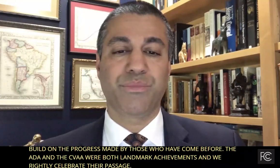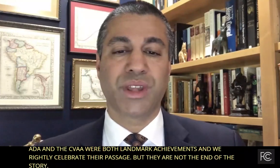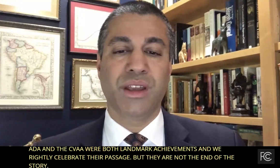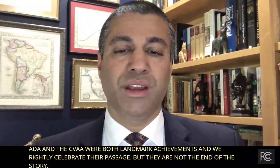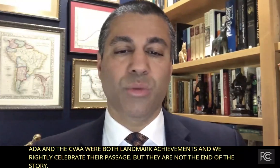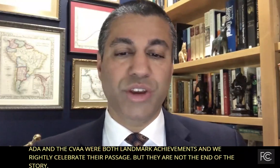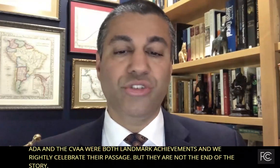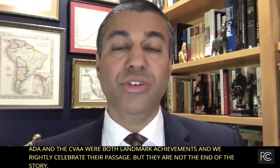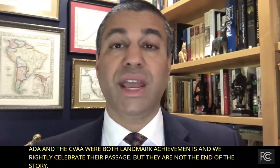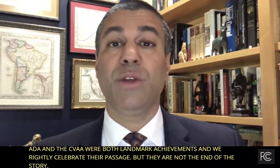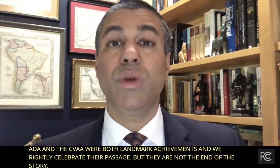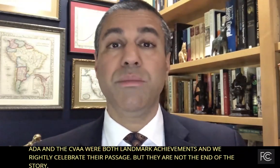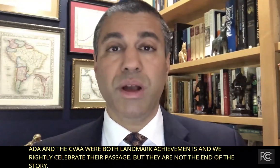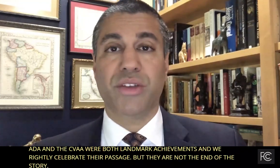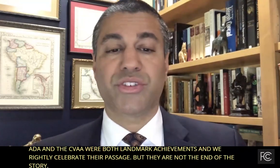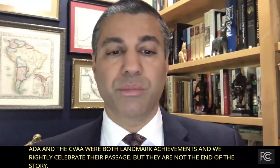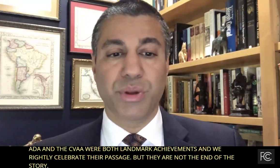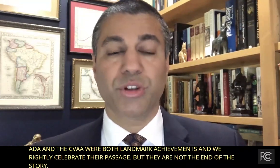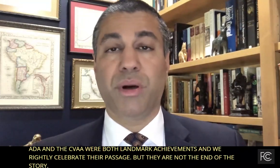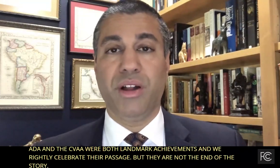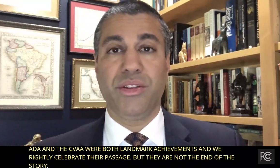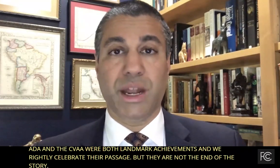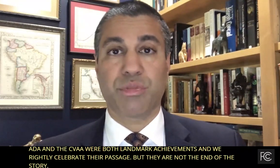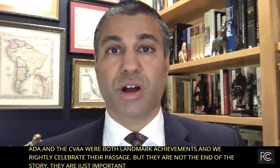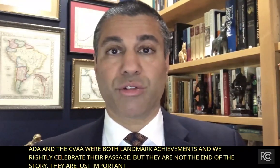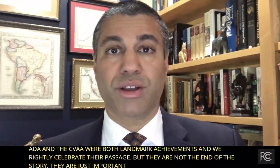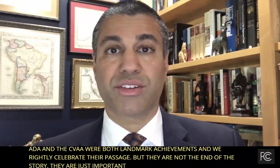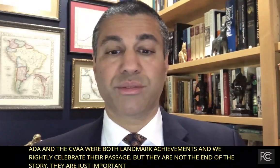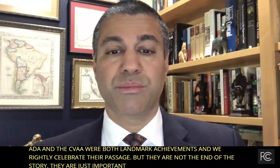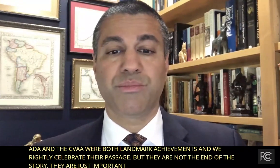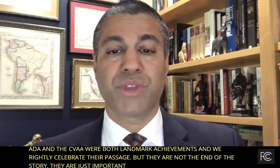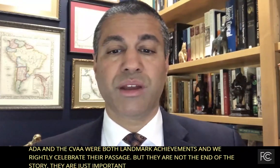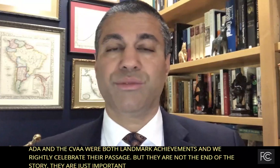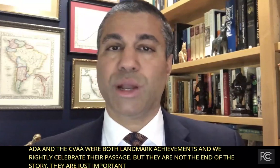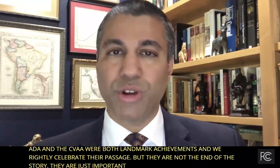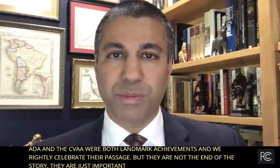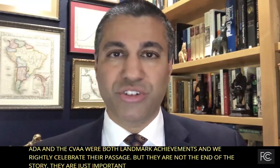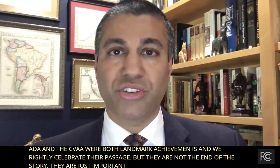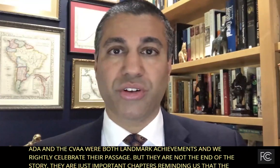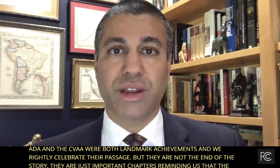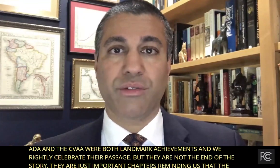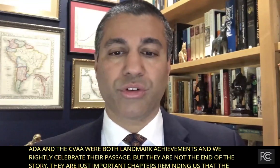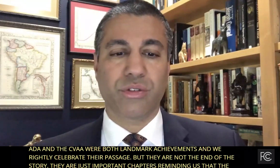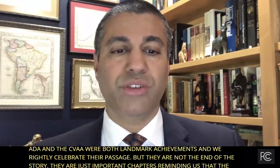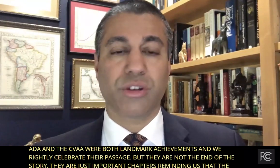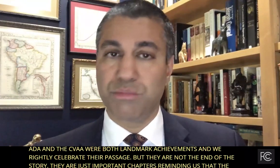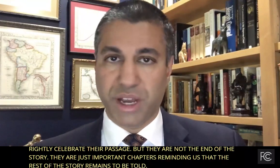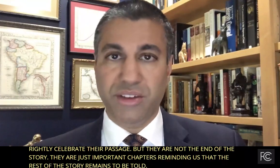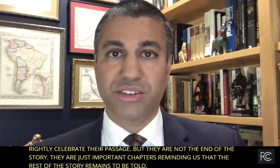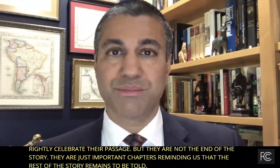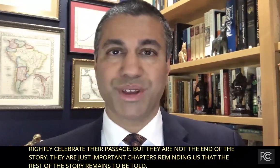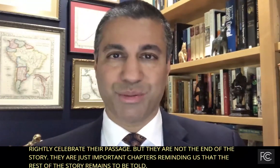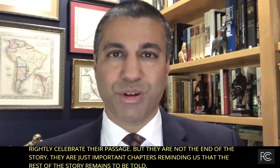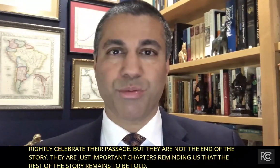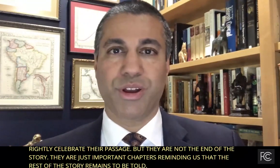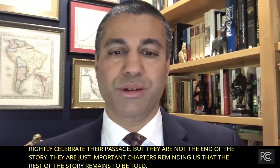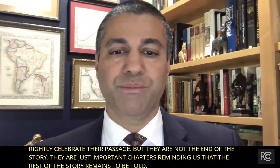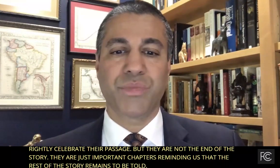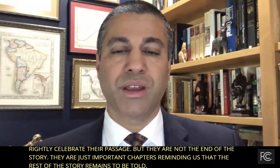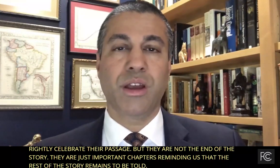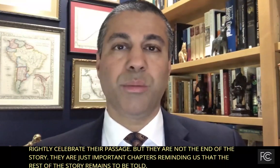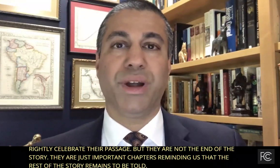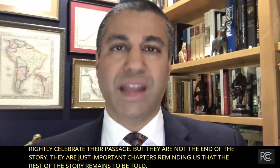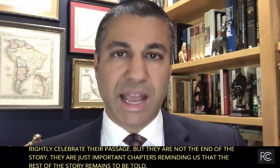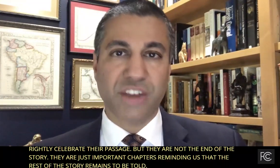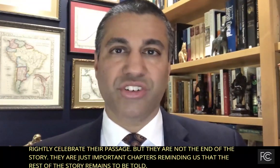We should, and we must, build upon that progress. Flowery speeches on anniversaries are nice and appropriate.